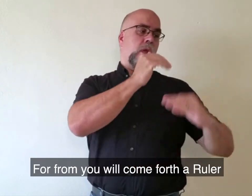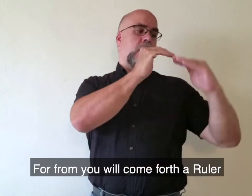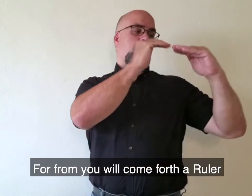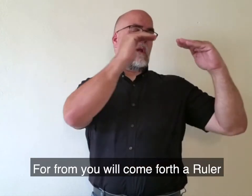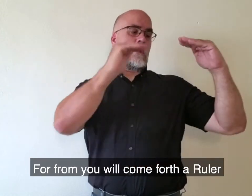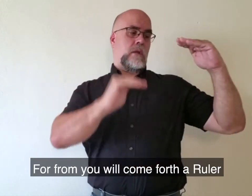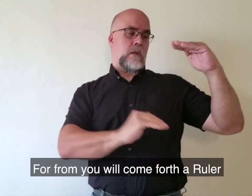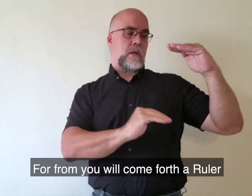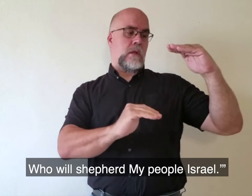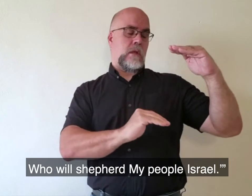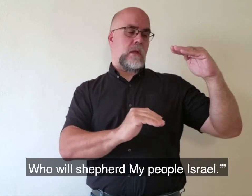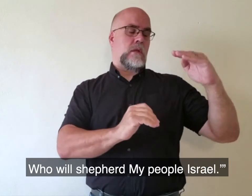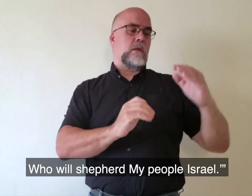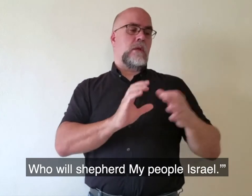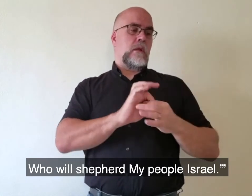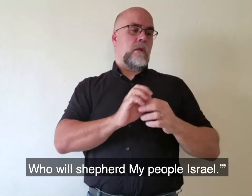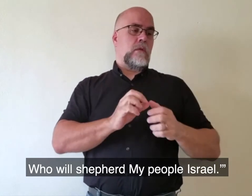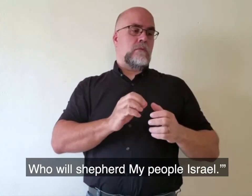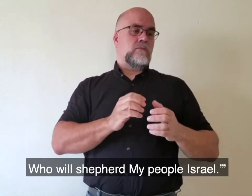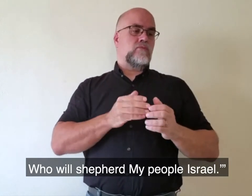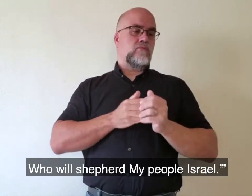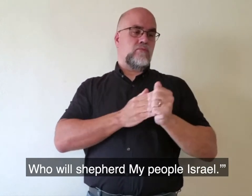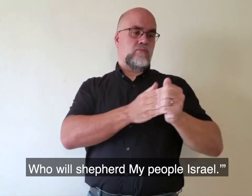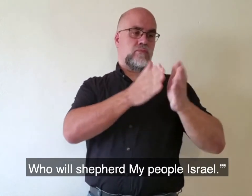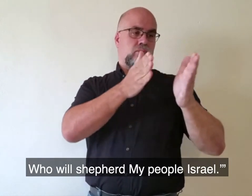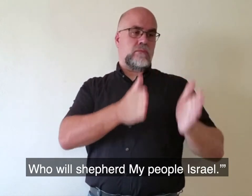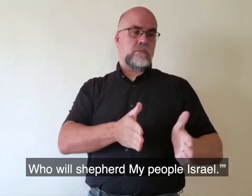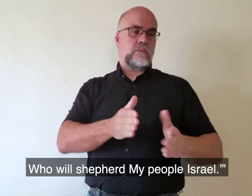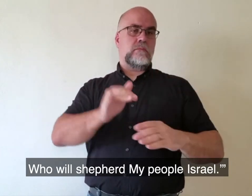ruler who will shepherd my people Israel.